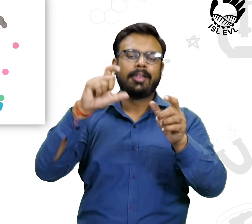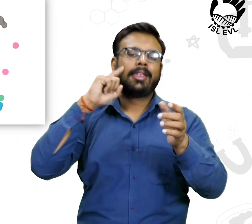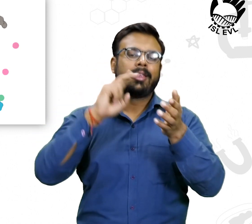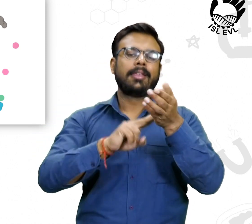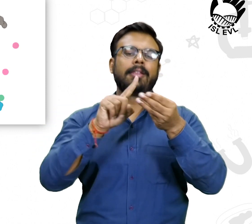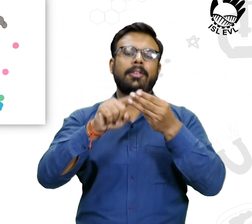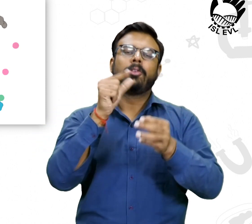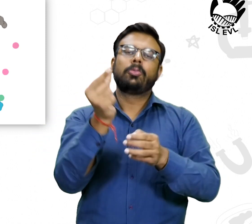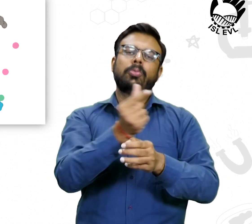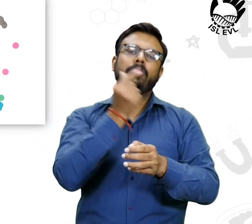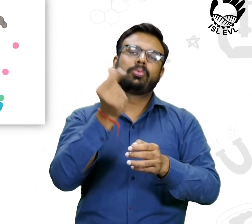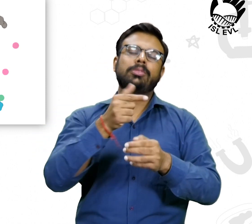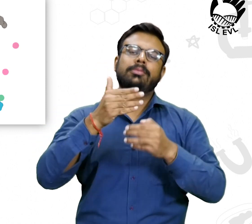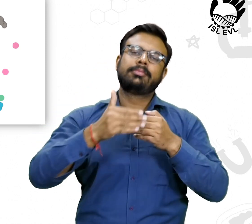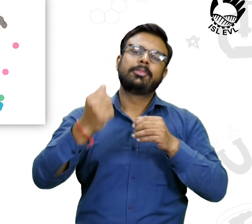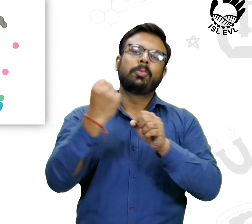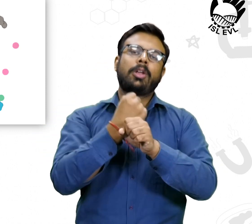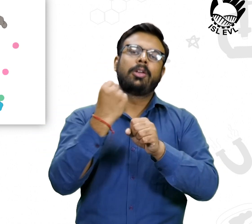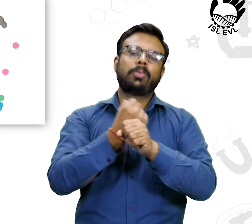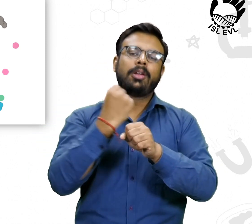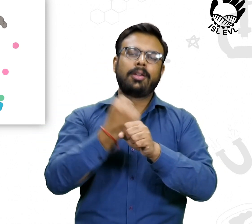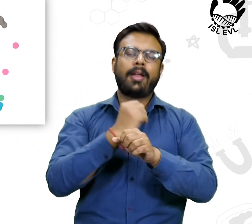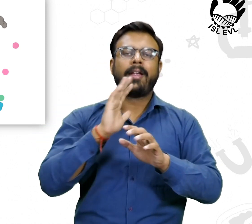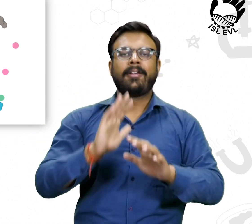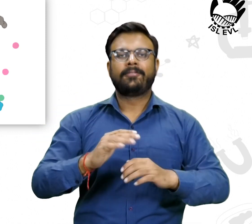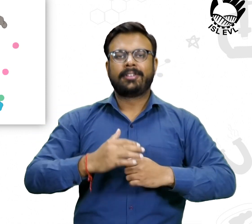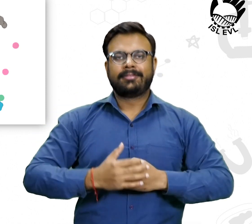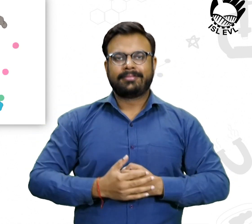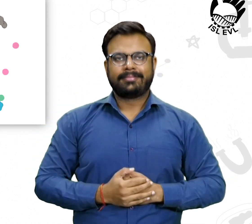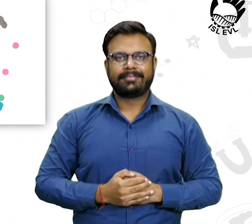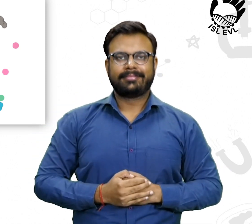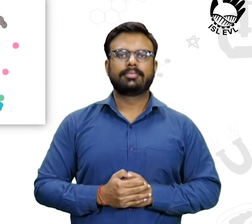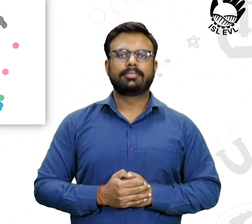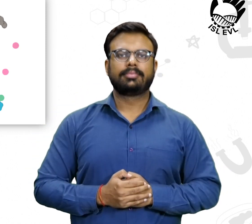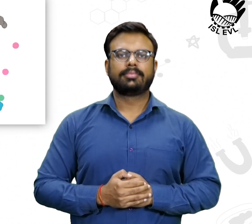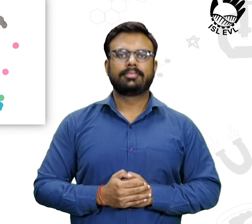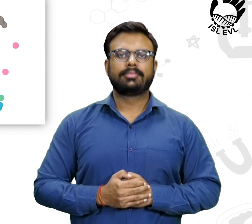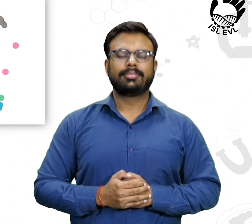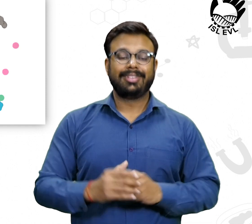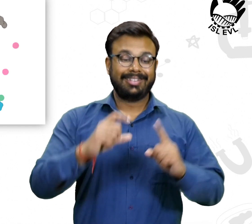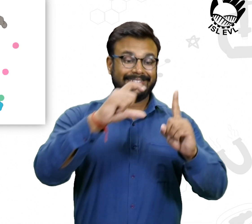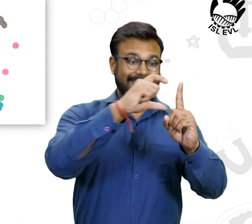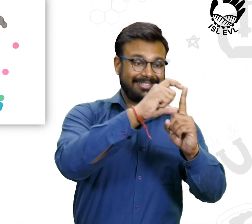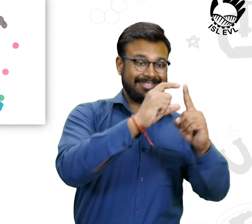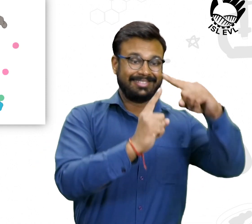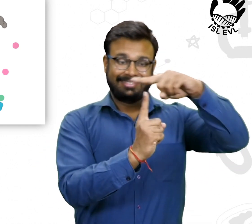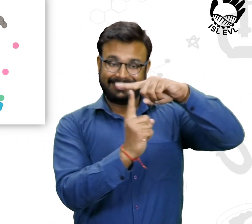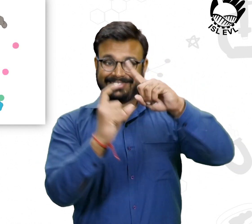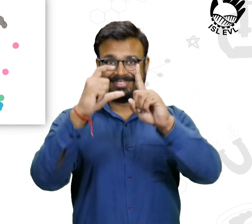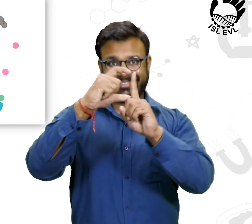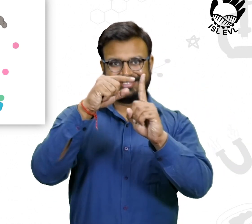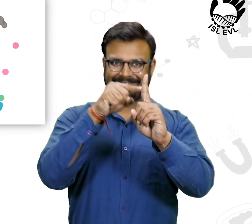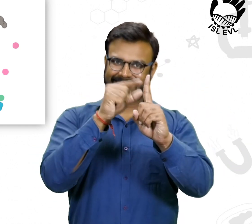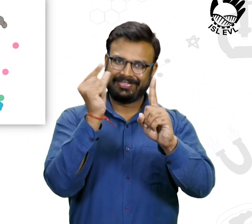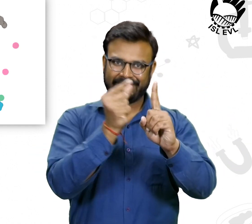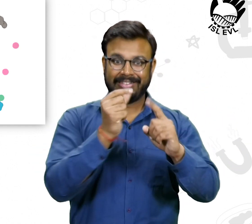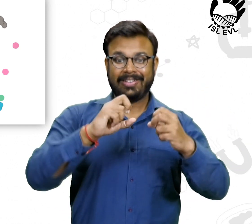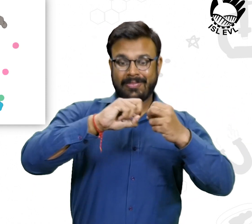DTD, a protein made of L amino acids, is key